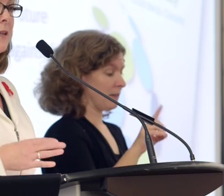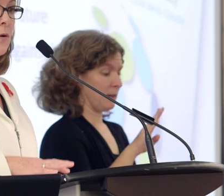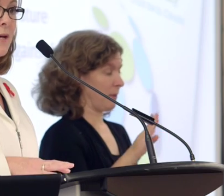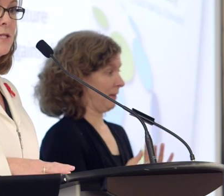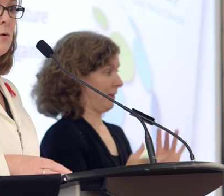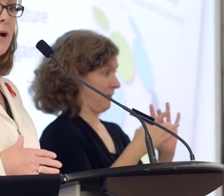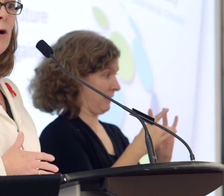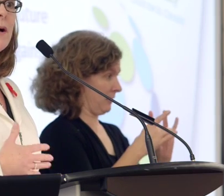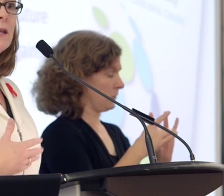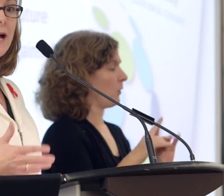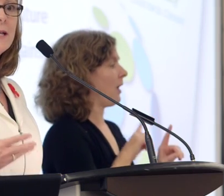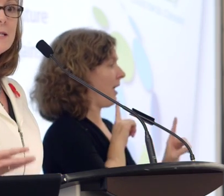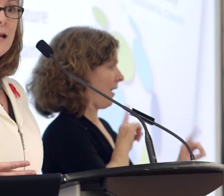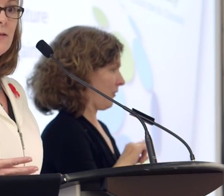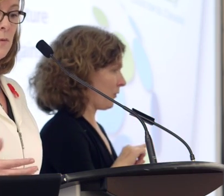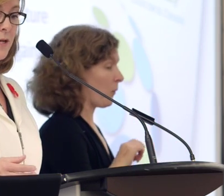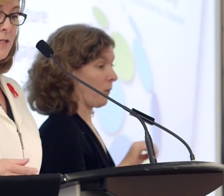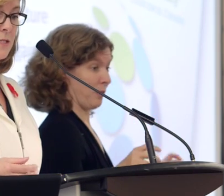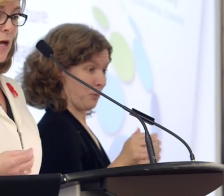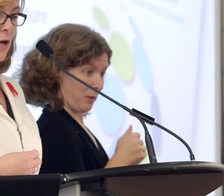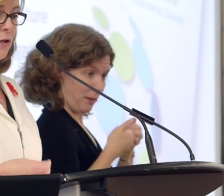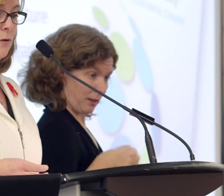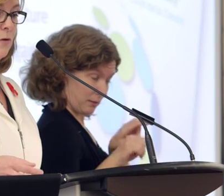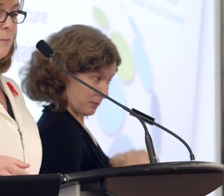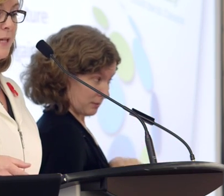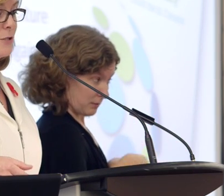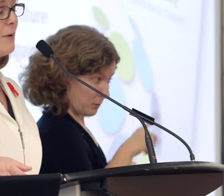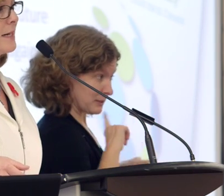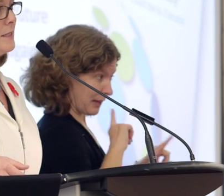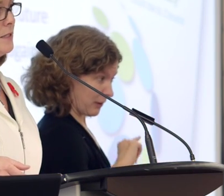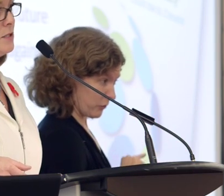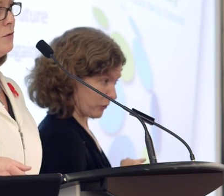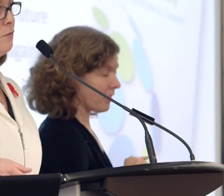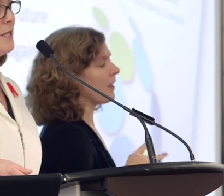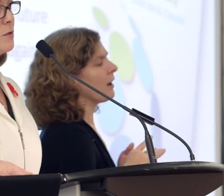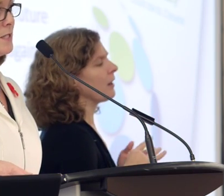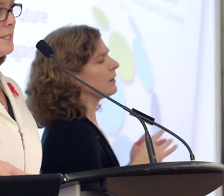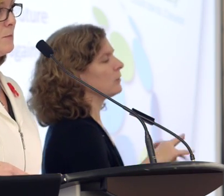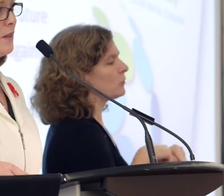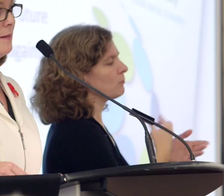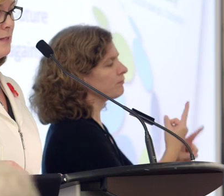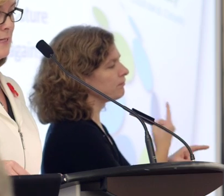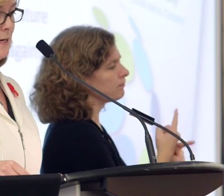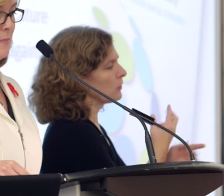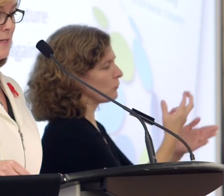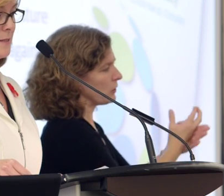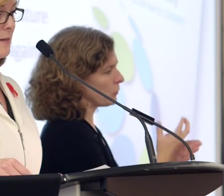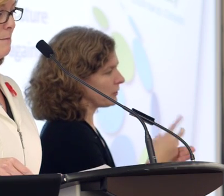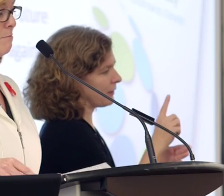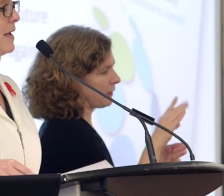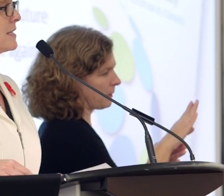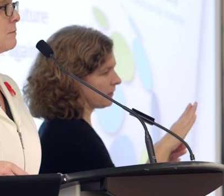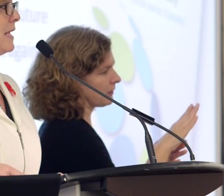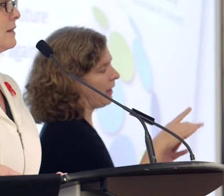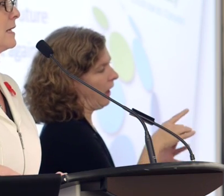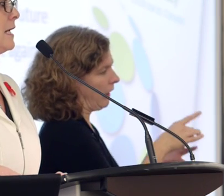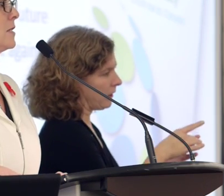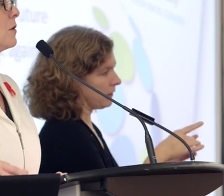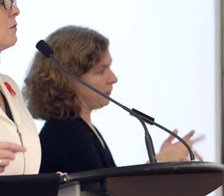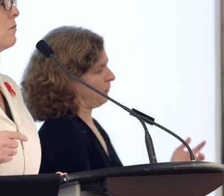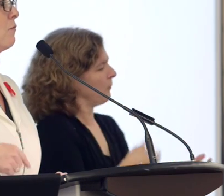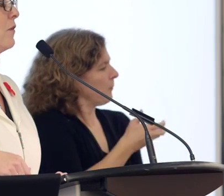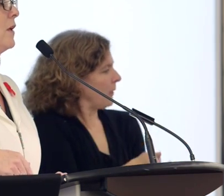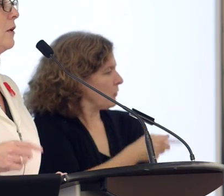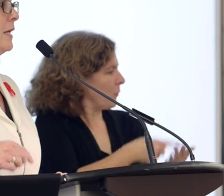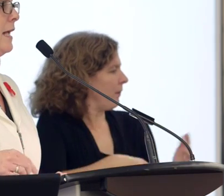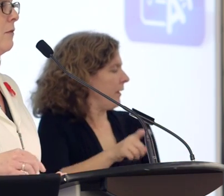that when you take the quiz or help a client take the quiz, you'll be directed to resources within the database that best meet the